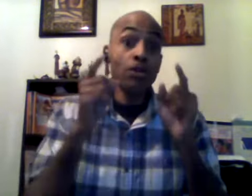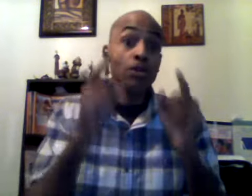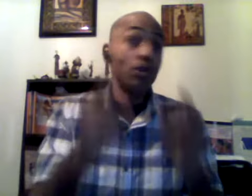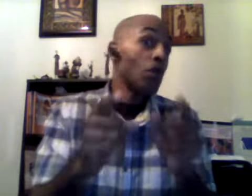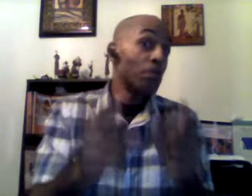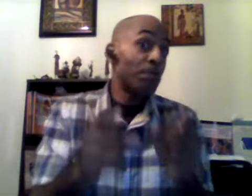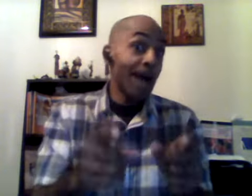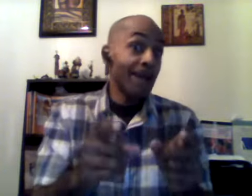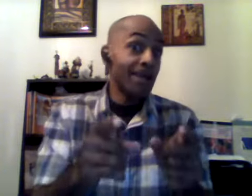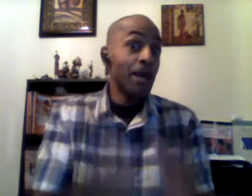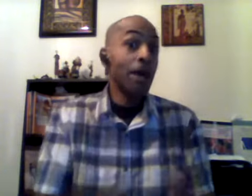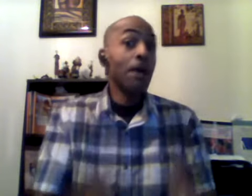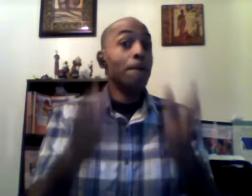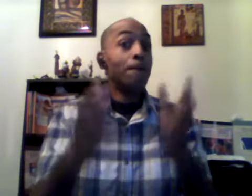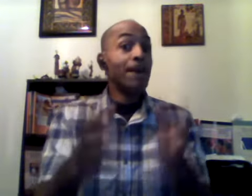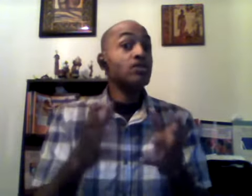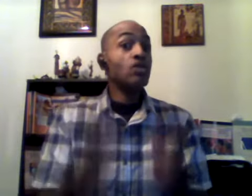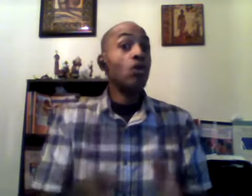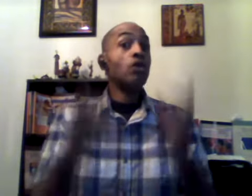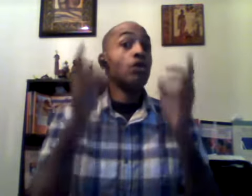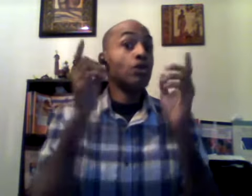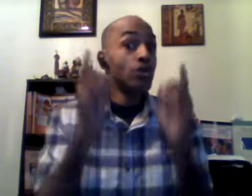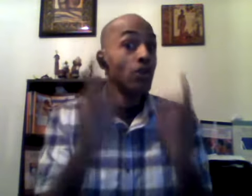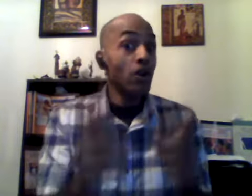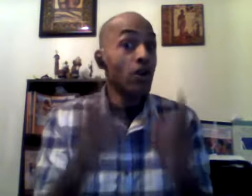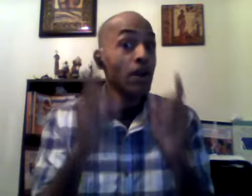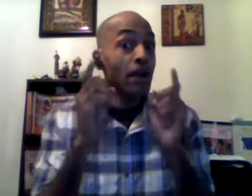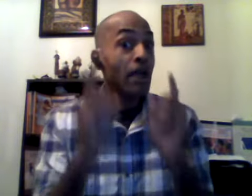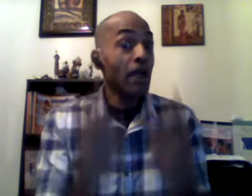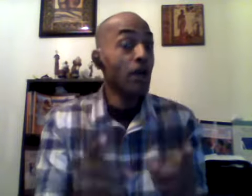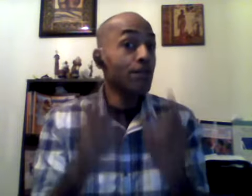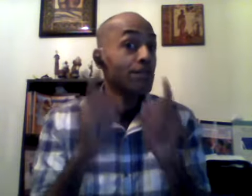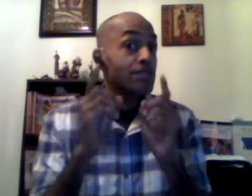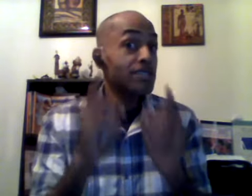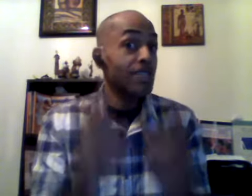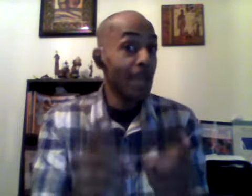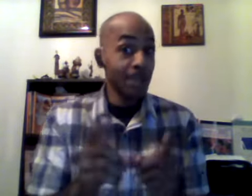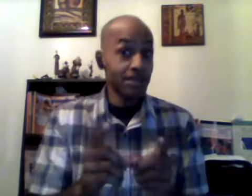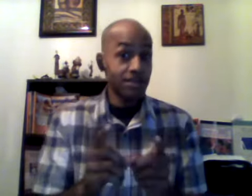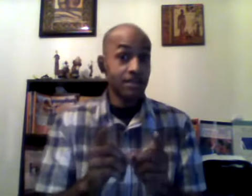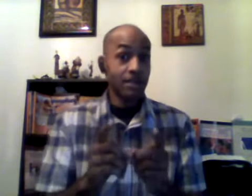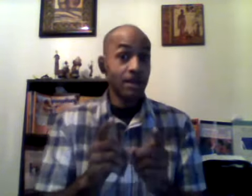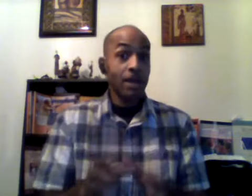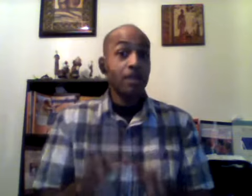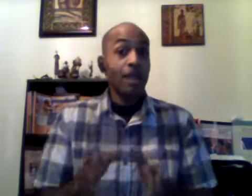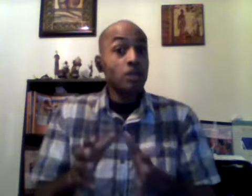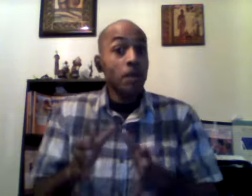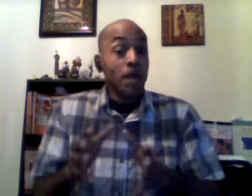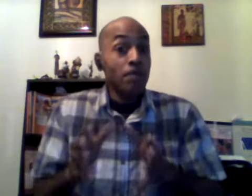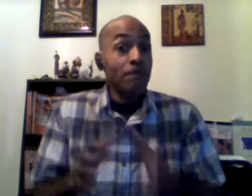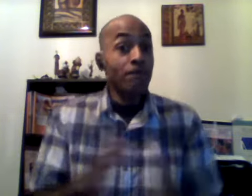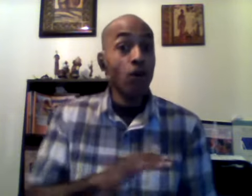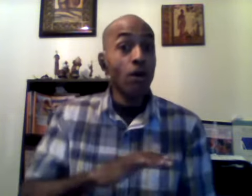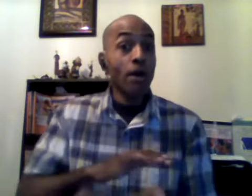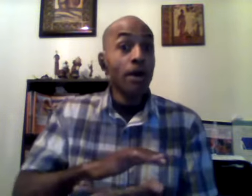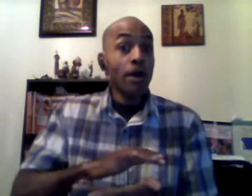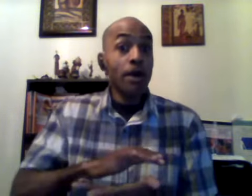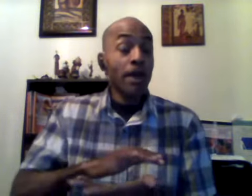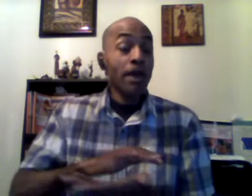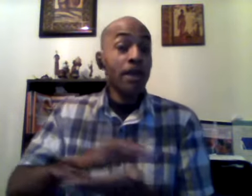your body based on your health status that's and before any